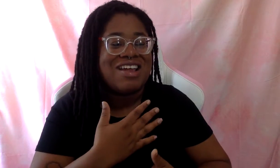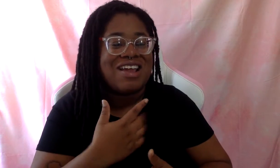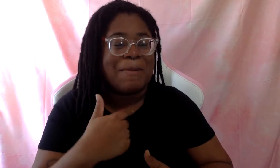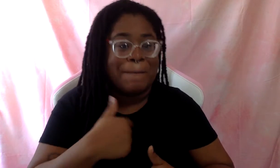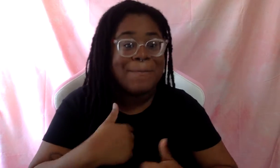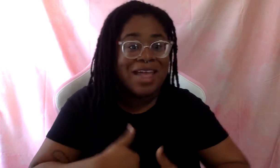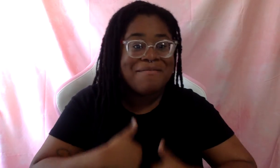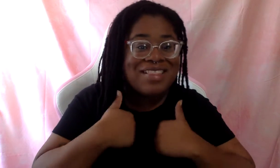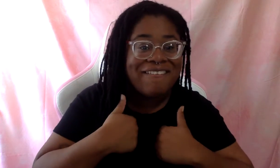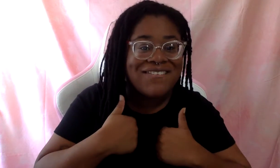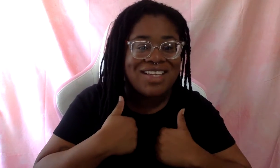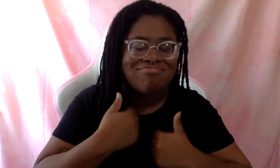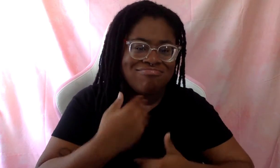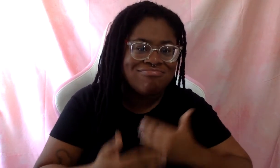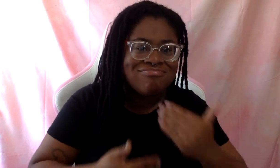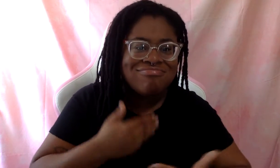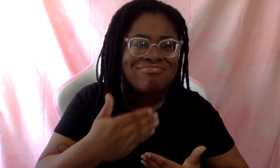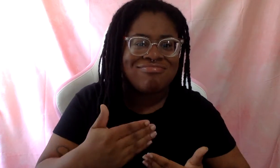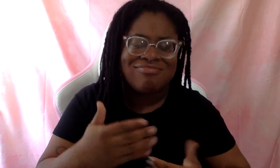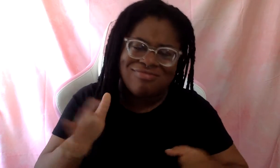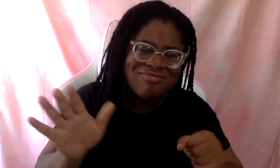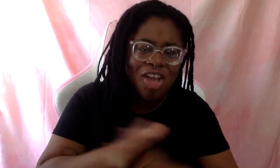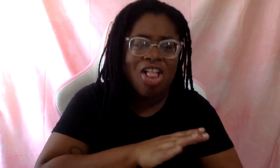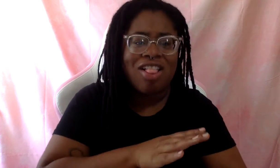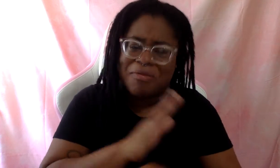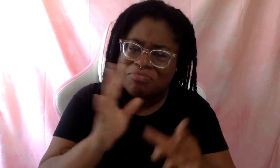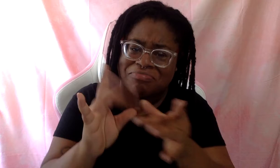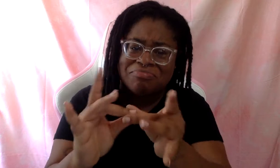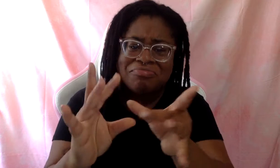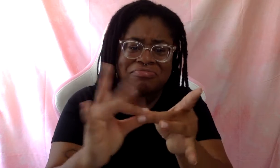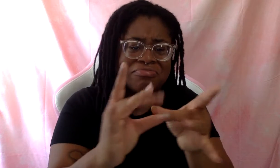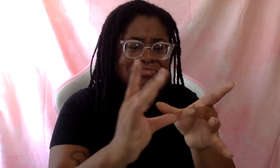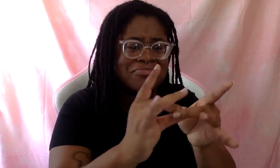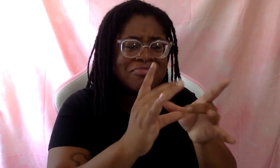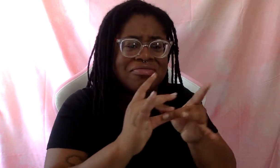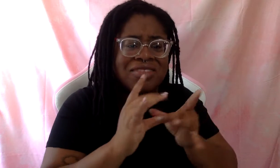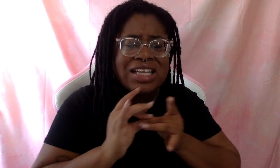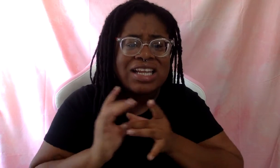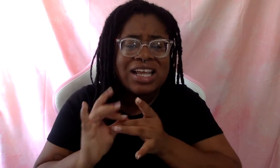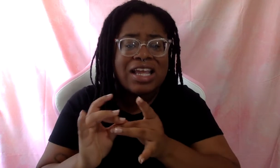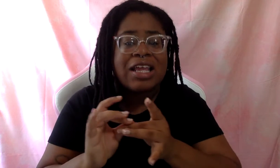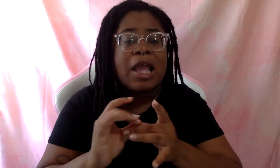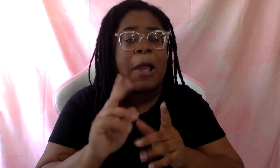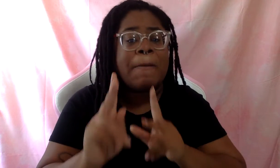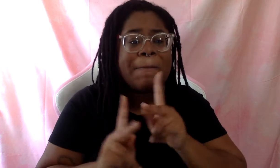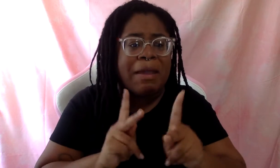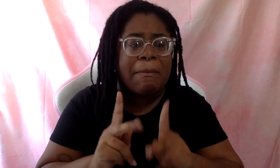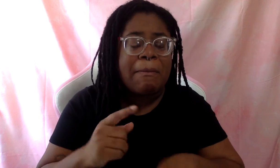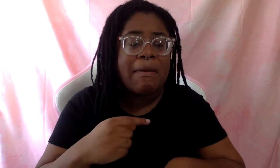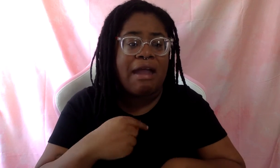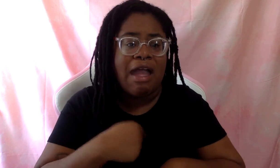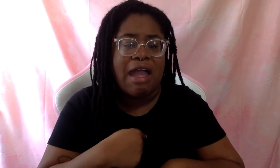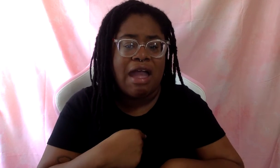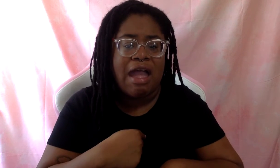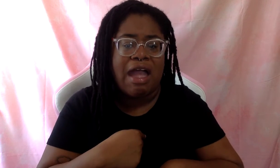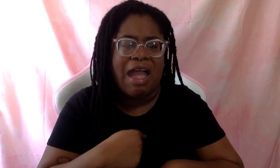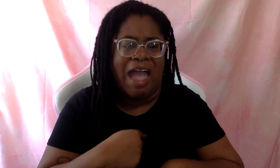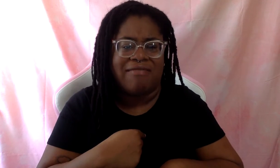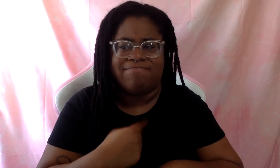life to the fullest extent that I'm connecting with people who are, are not about this shit because I'm being fake in spaces that they can